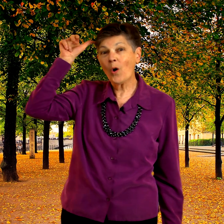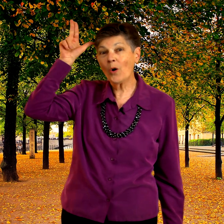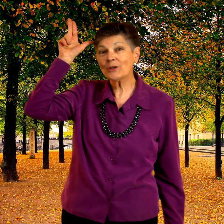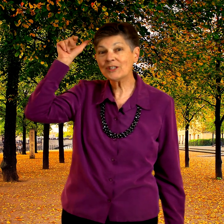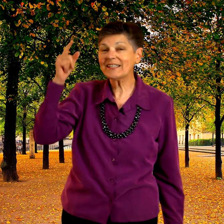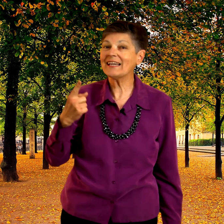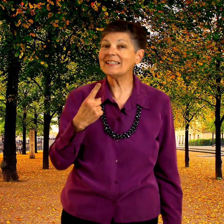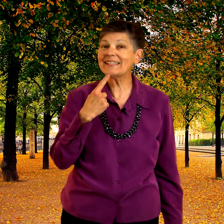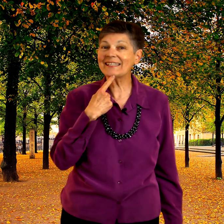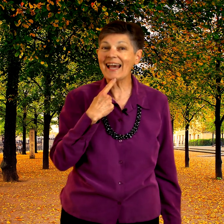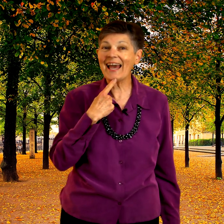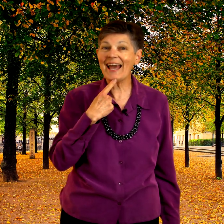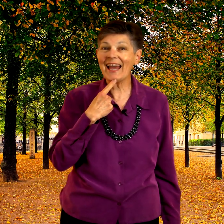horse did say.